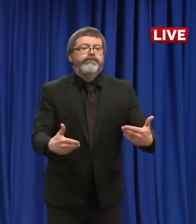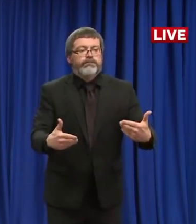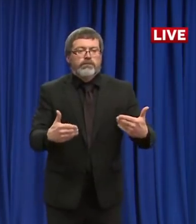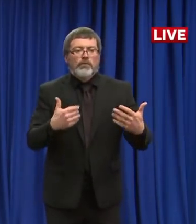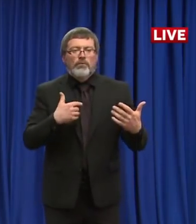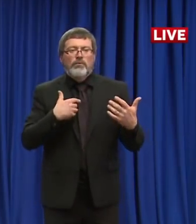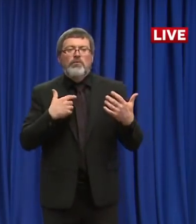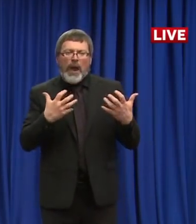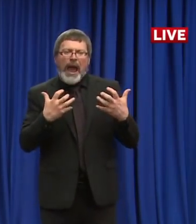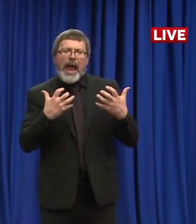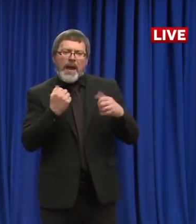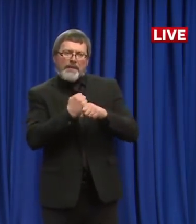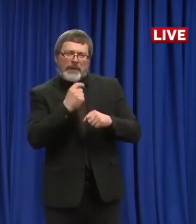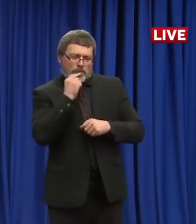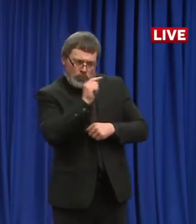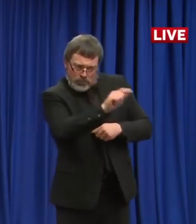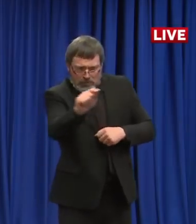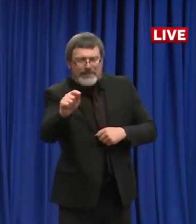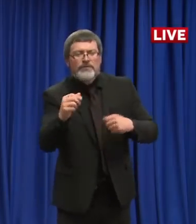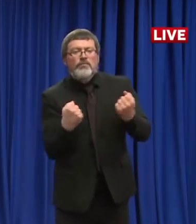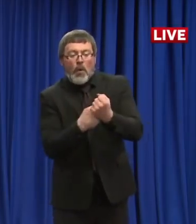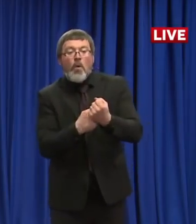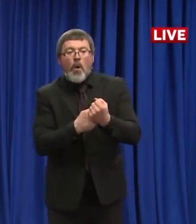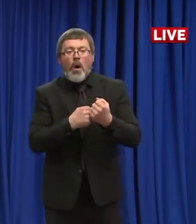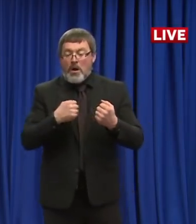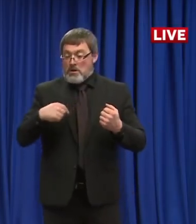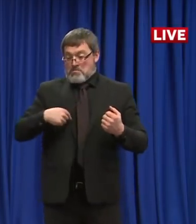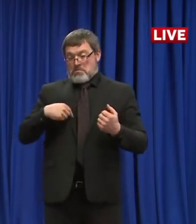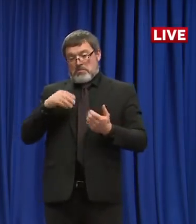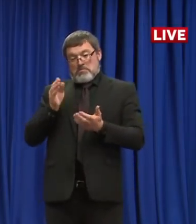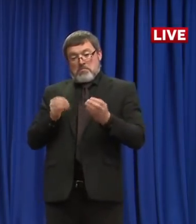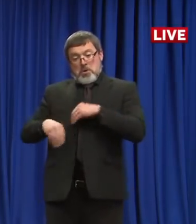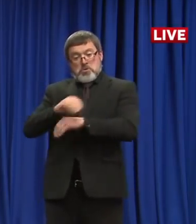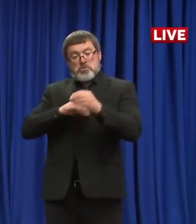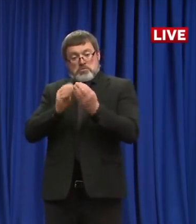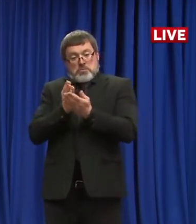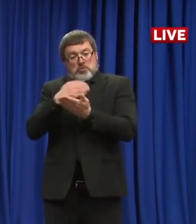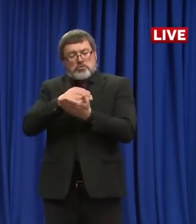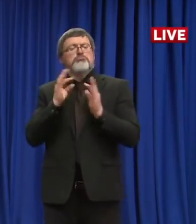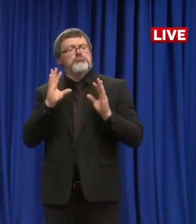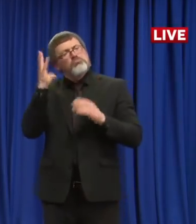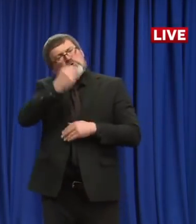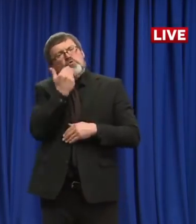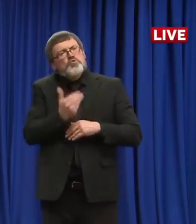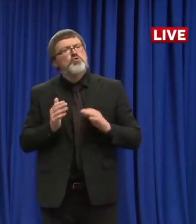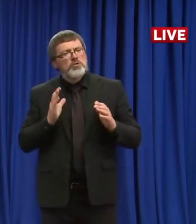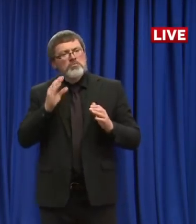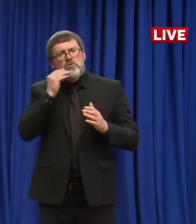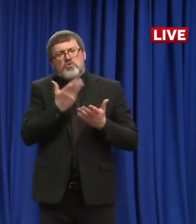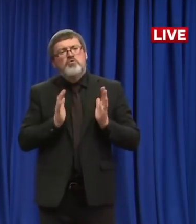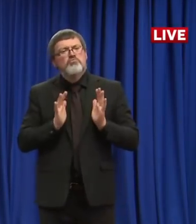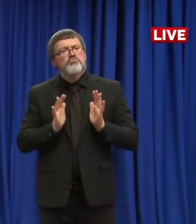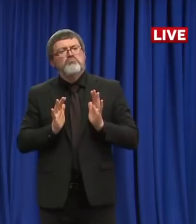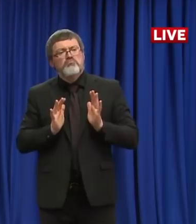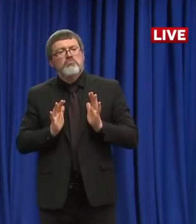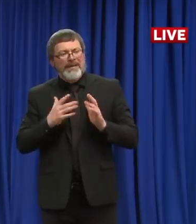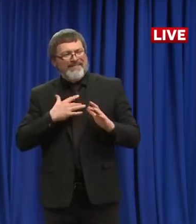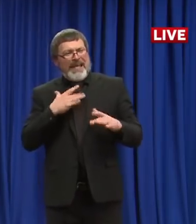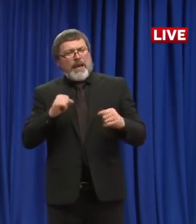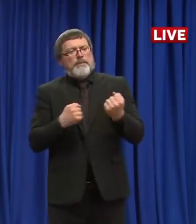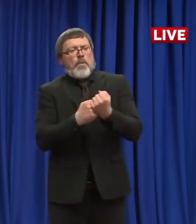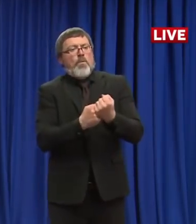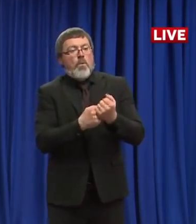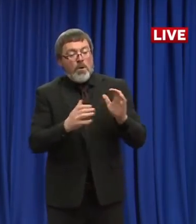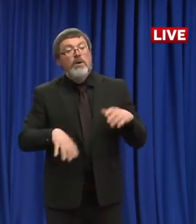we have the ability to bridge the gap, provide the opportunity as early as tomorrow. And a lot of these providers, again, can go on the employment security website